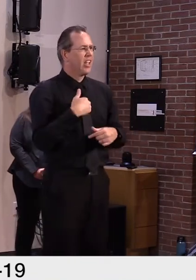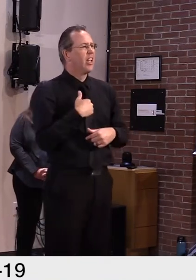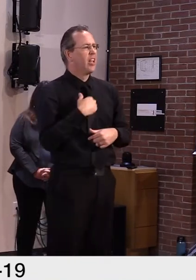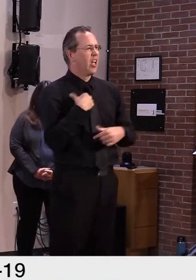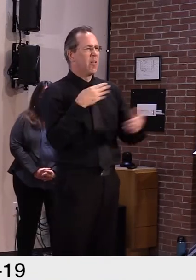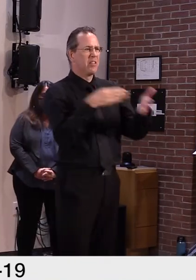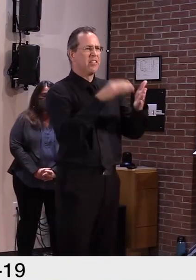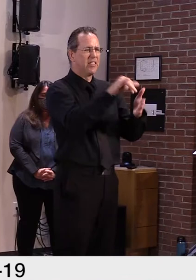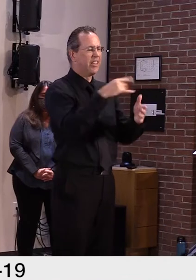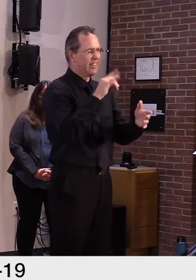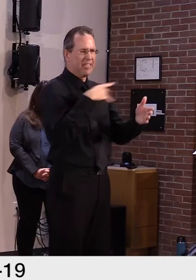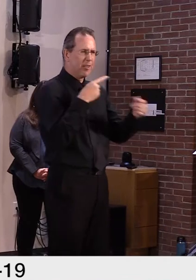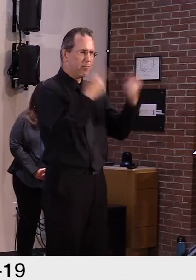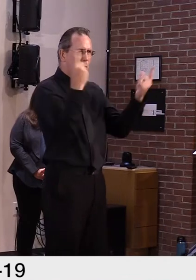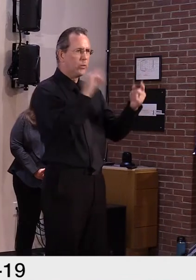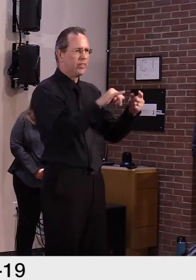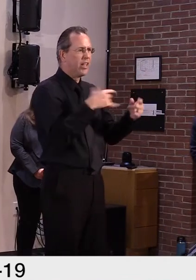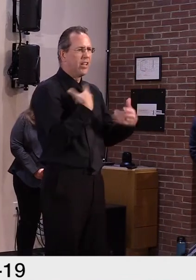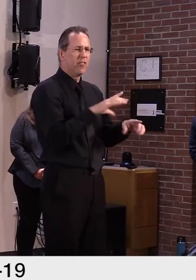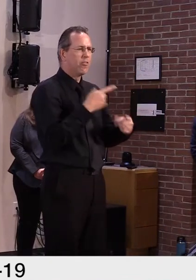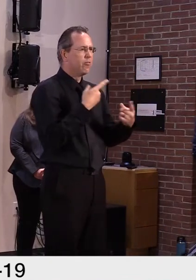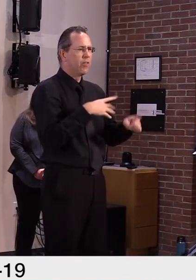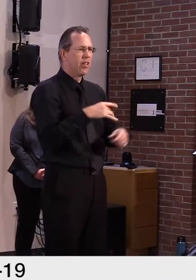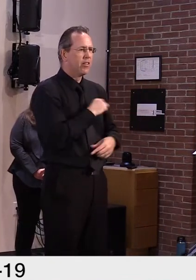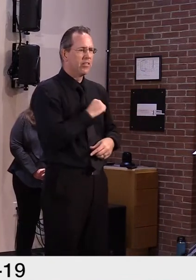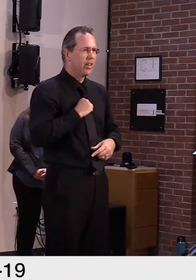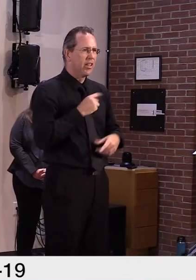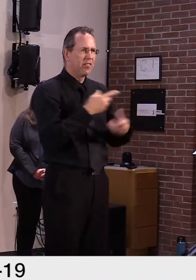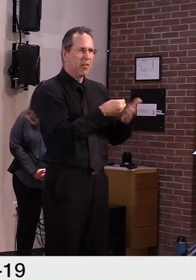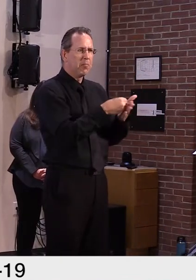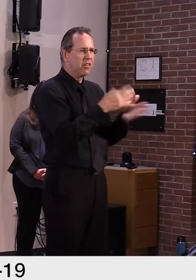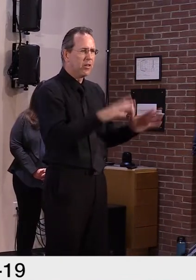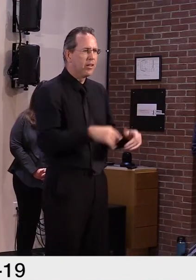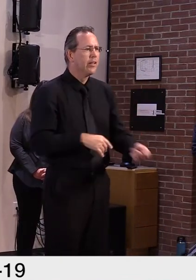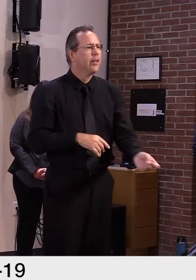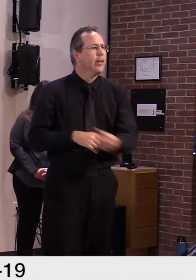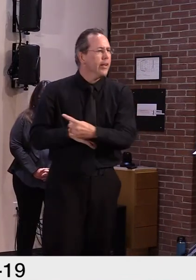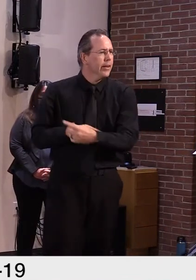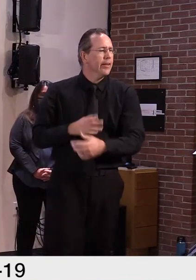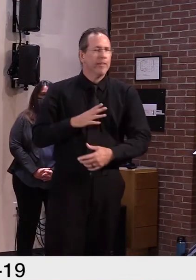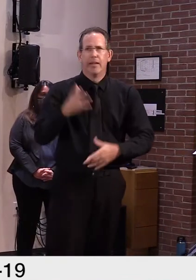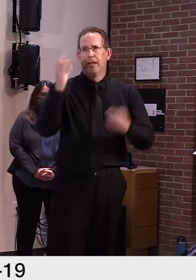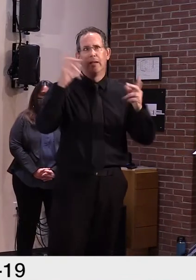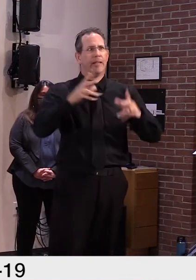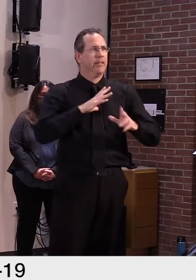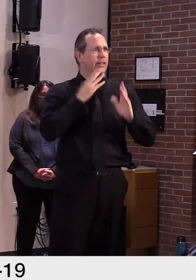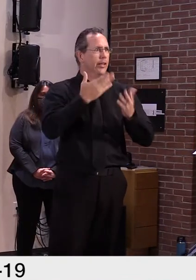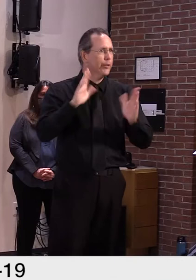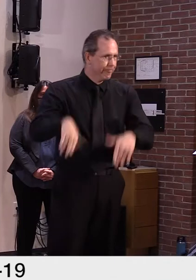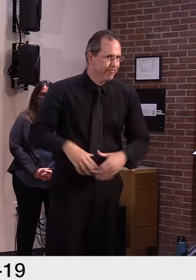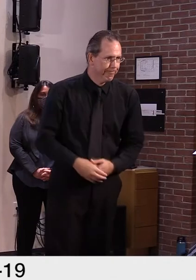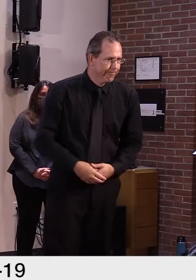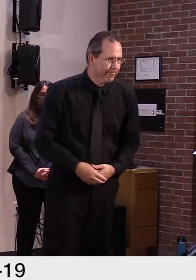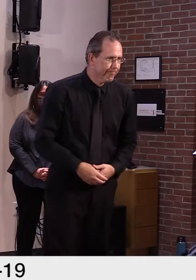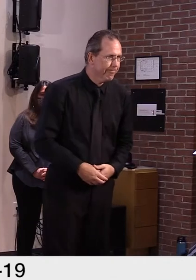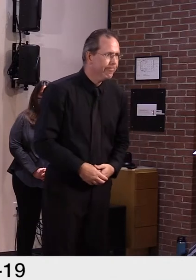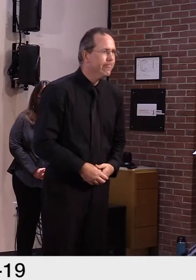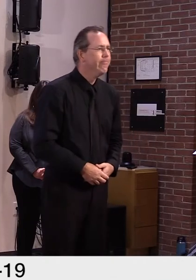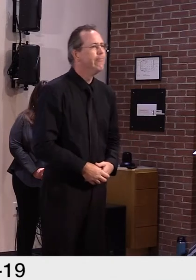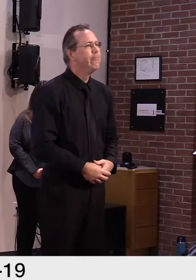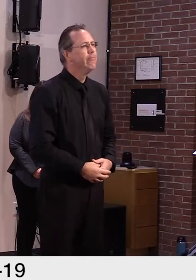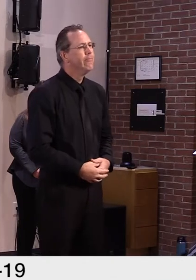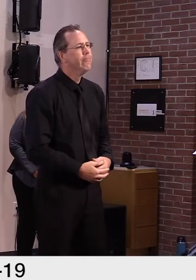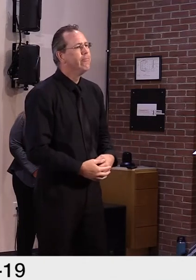school free abilities, reopen cafeterias and gyms, what's the status of reopening